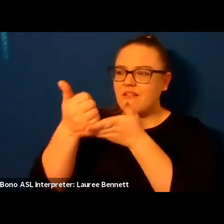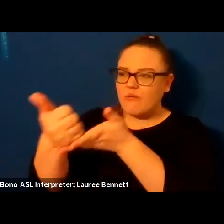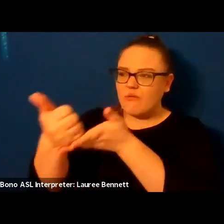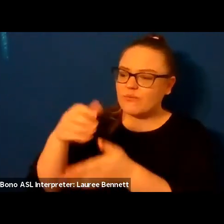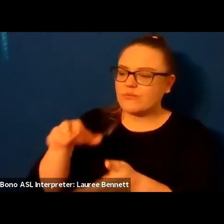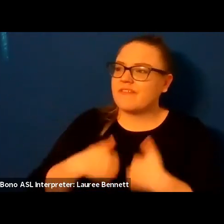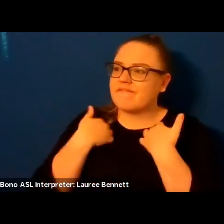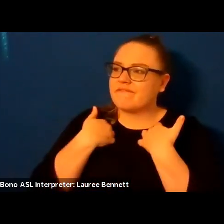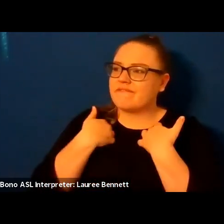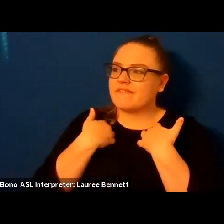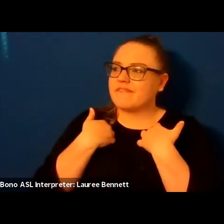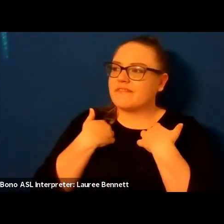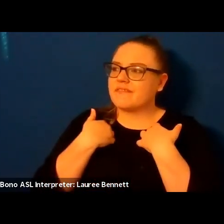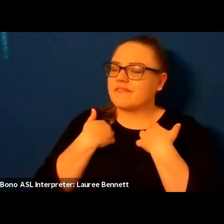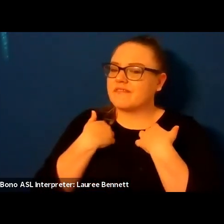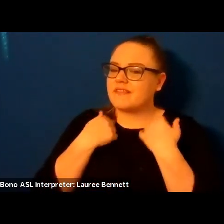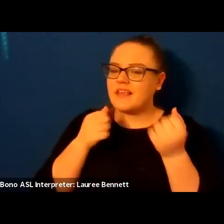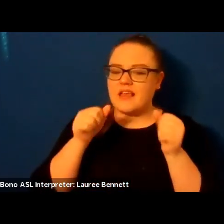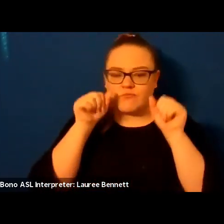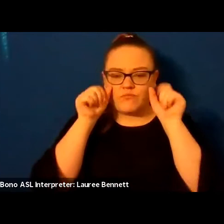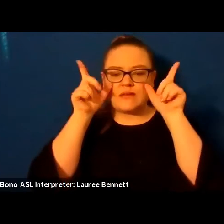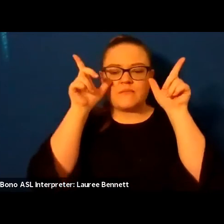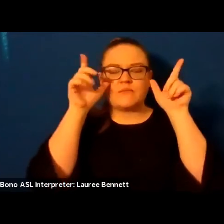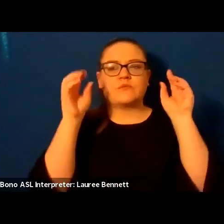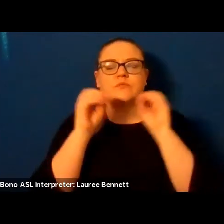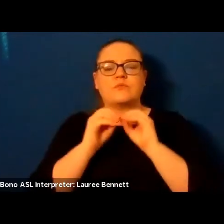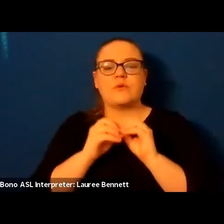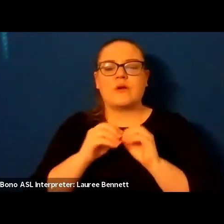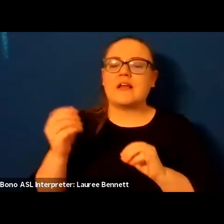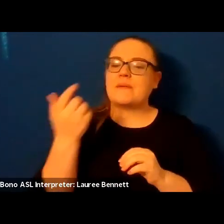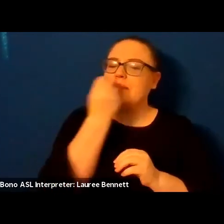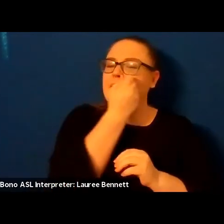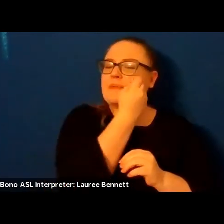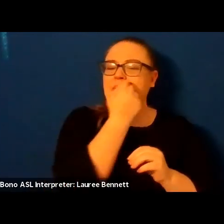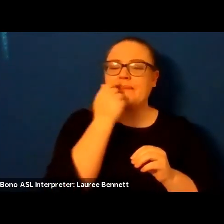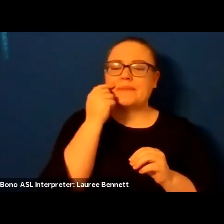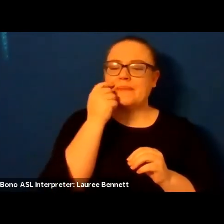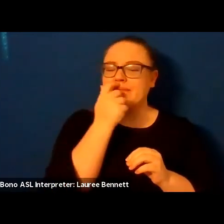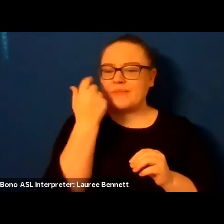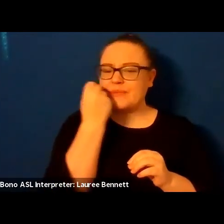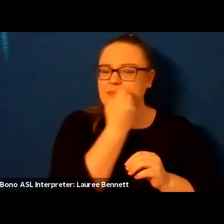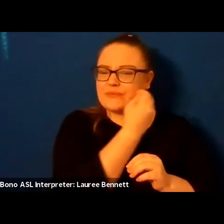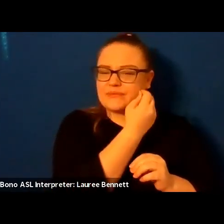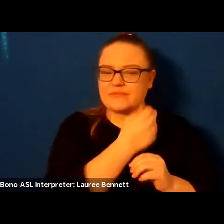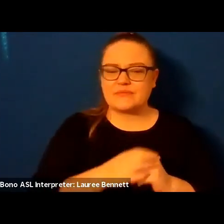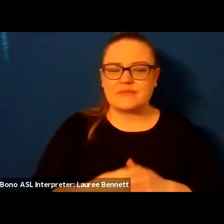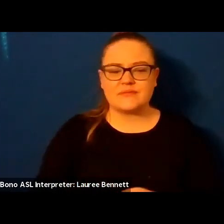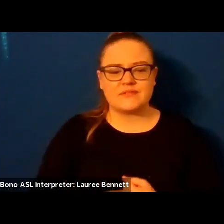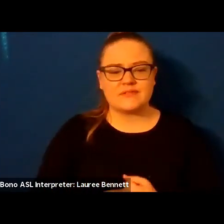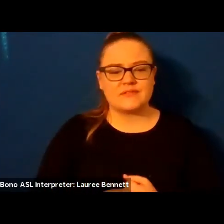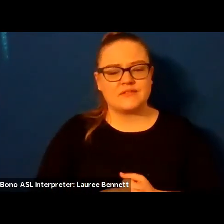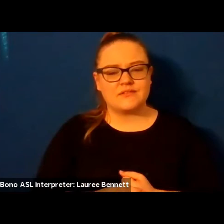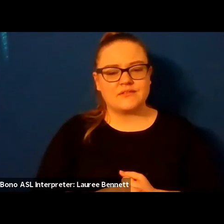awaken to track marks under my nose a new plot of syringes dampens on the front steps i am destined